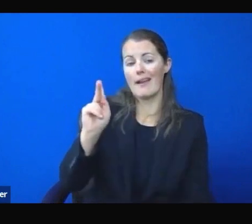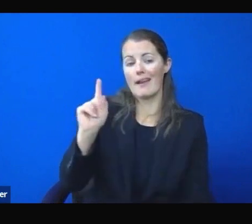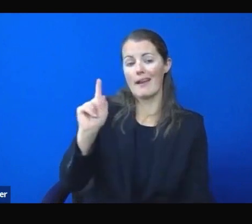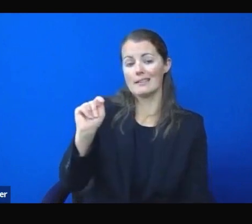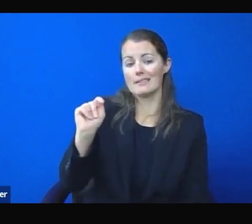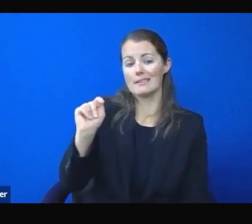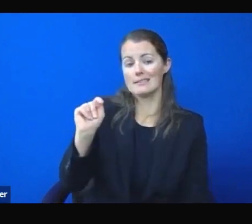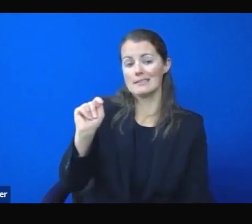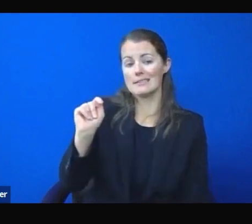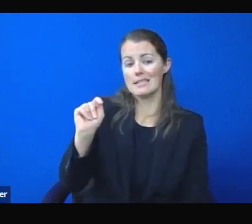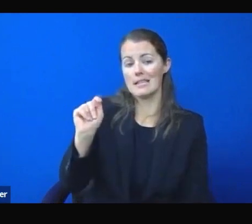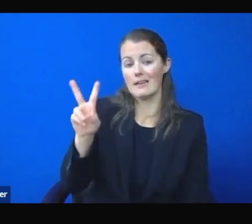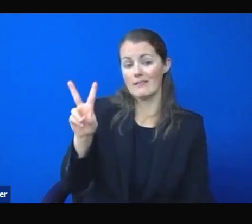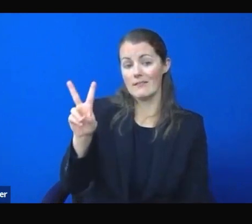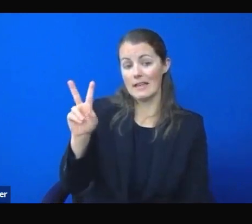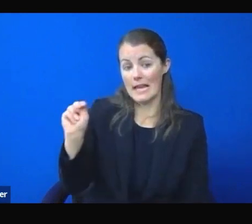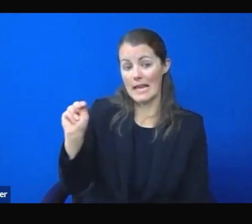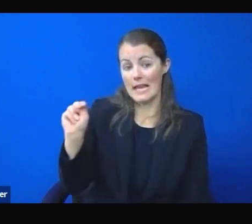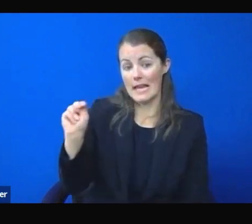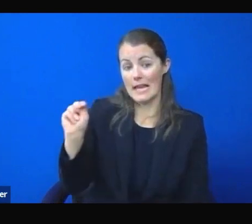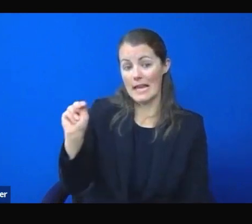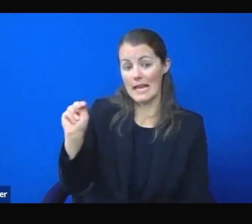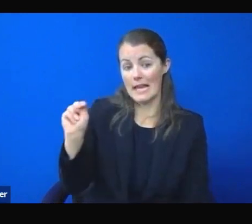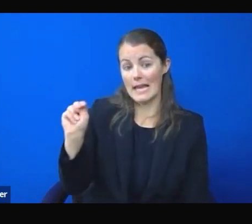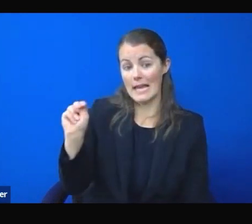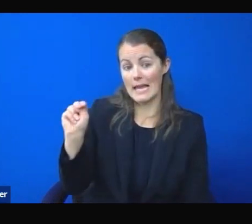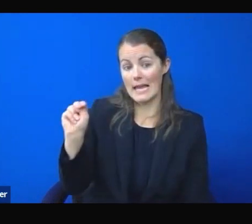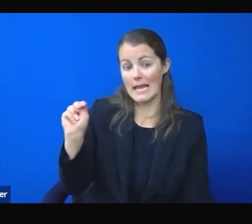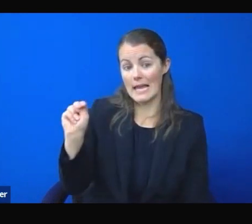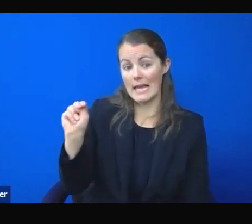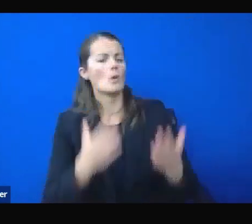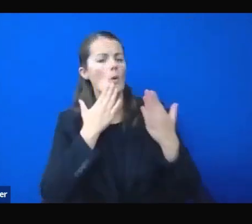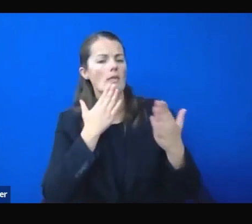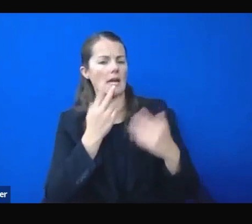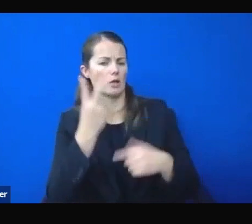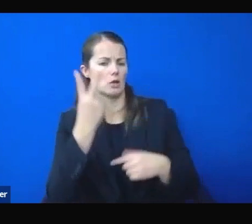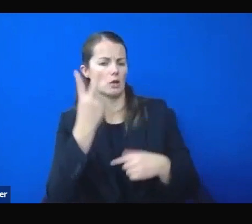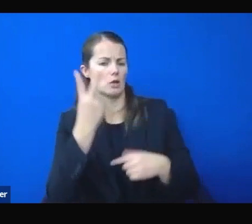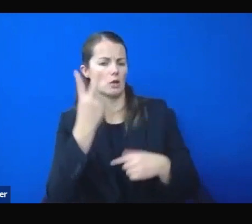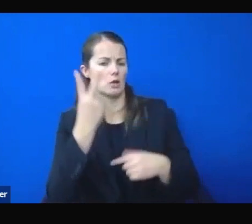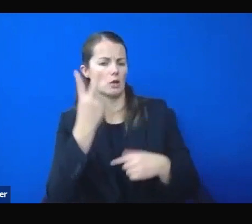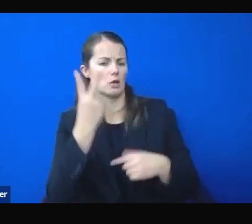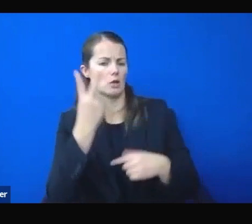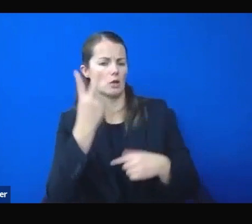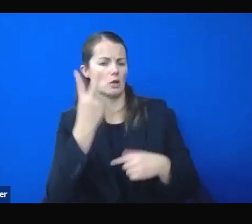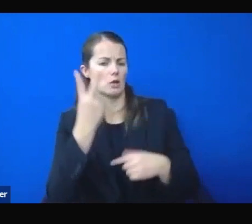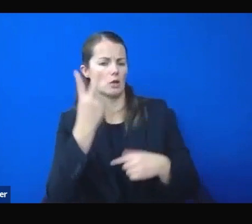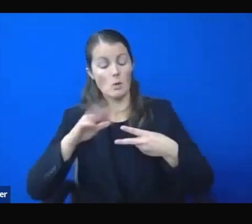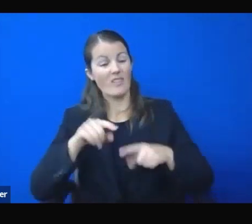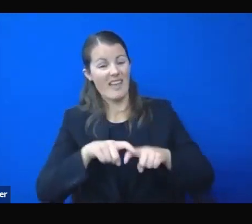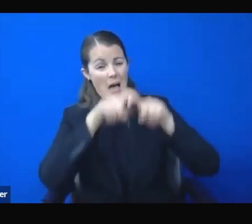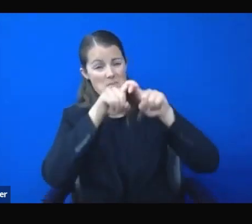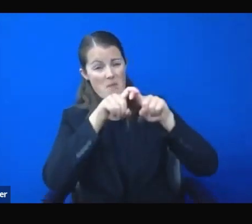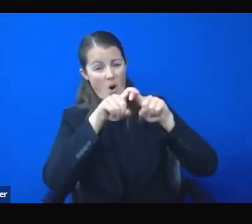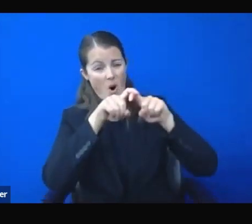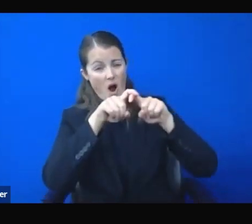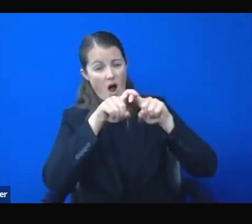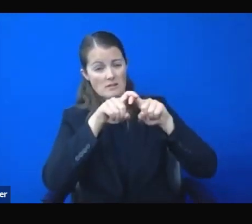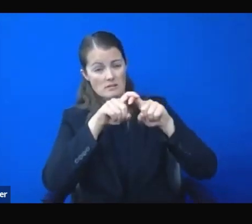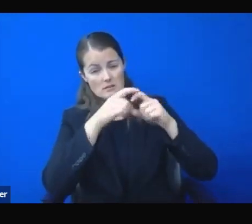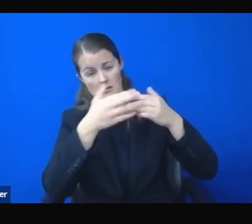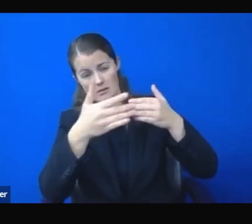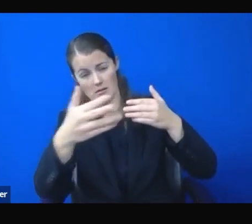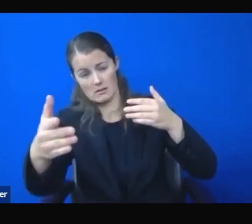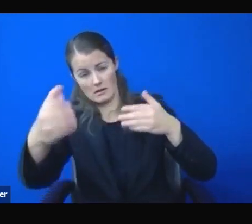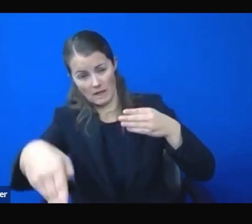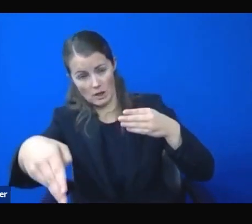got a two part question for you. One, when that pause does expire, what type of regulations could we possibly be looking at?